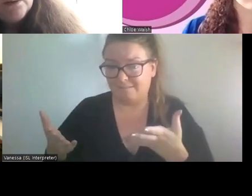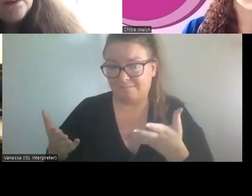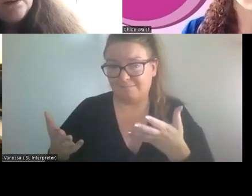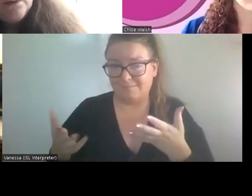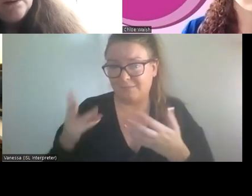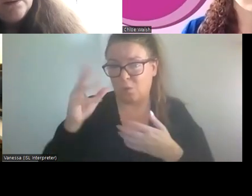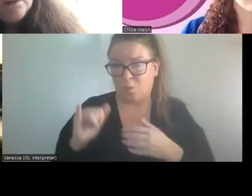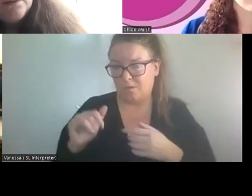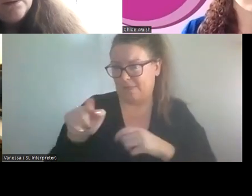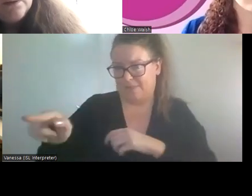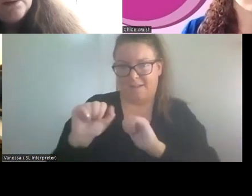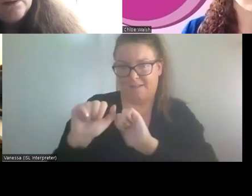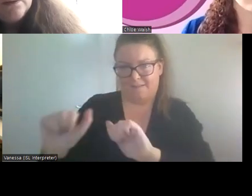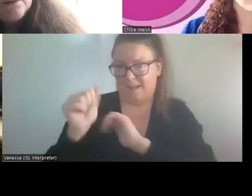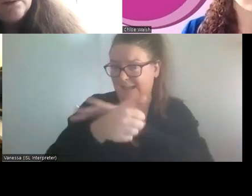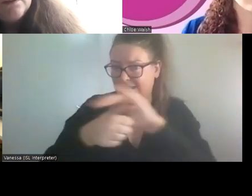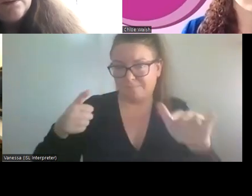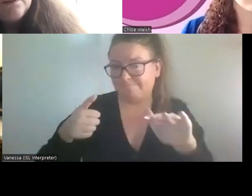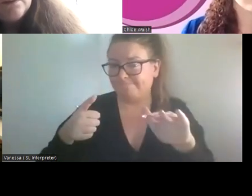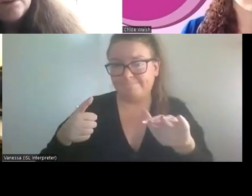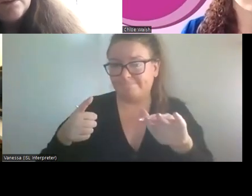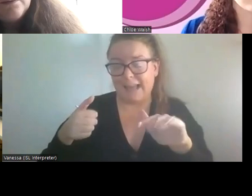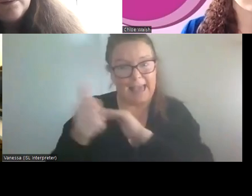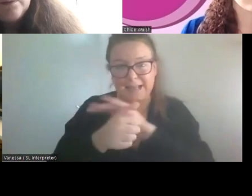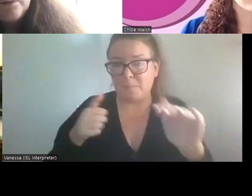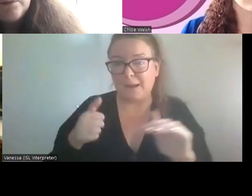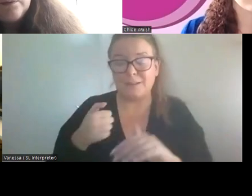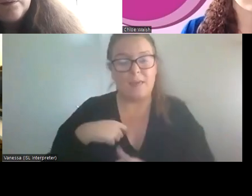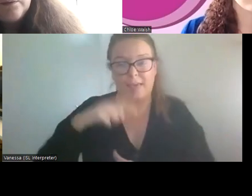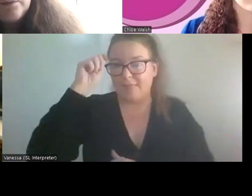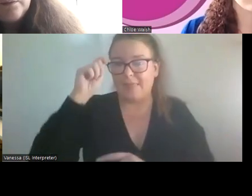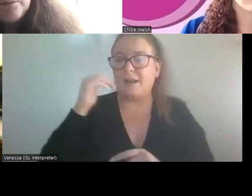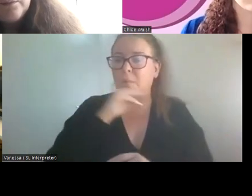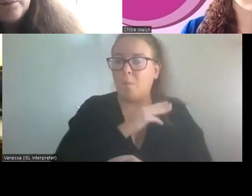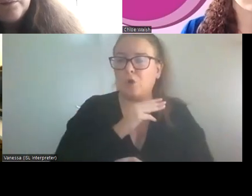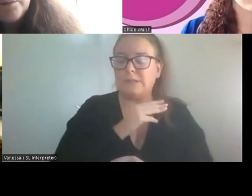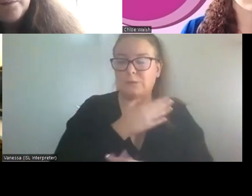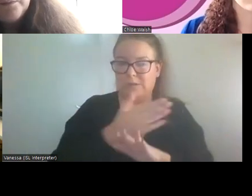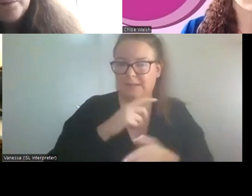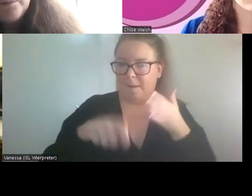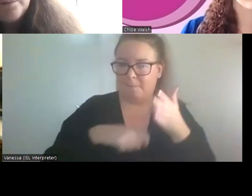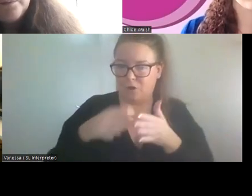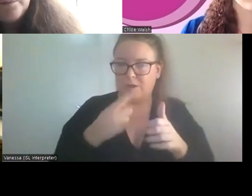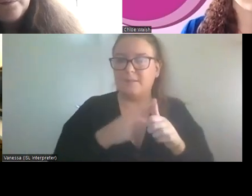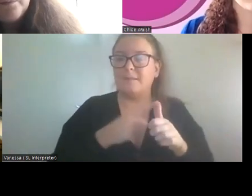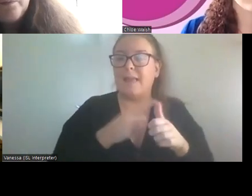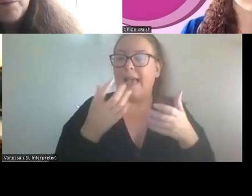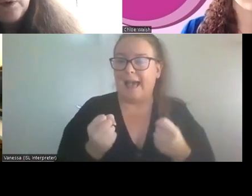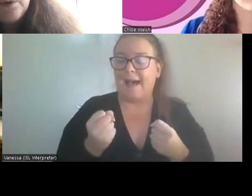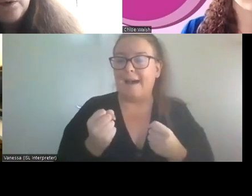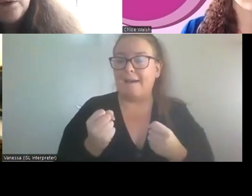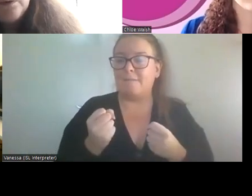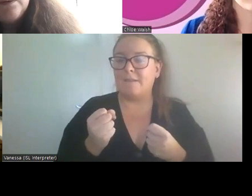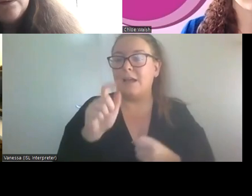experts by lived experience to work for free? So I think a key thing when you are starting a project like this is to have a terms of reference. So exactly what's